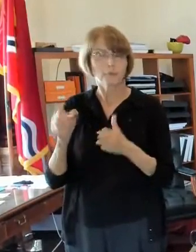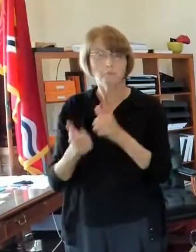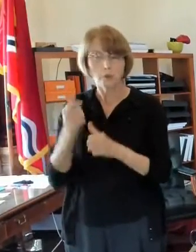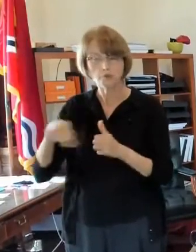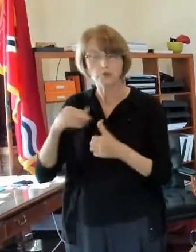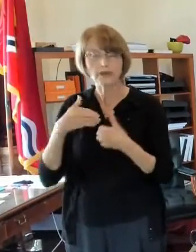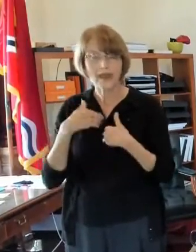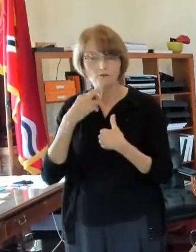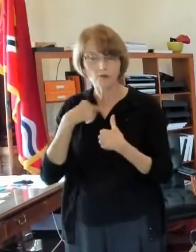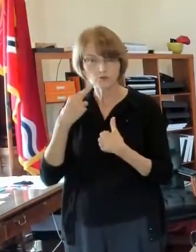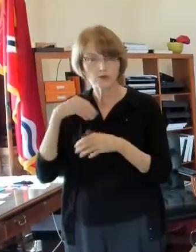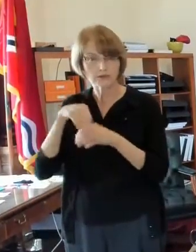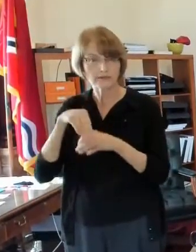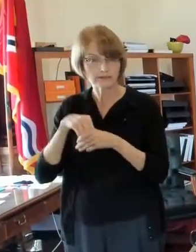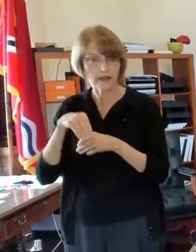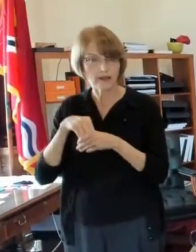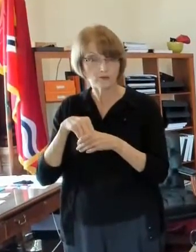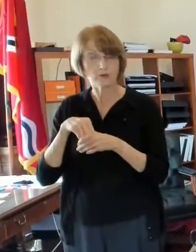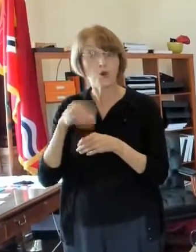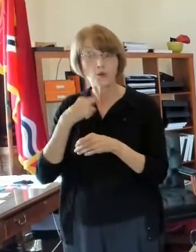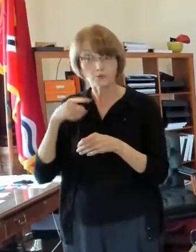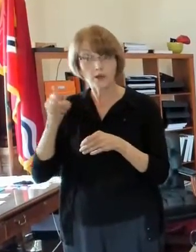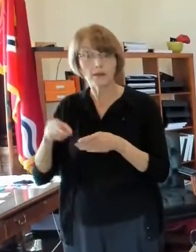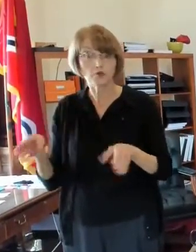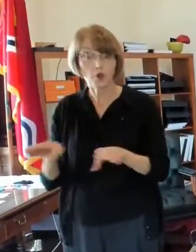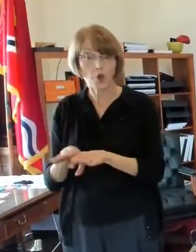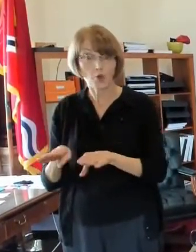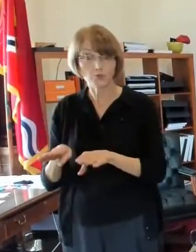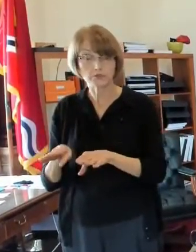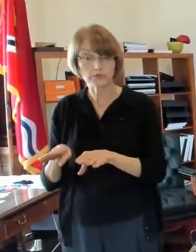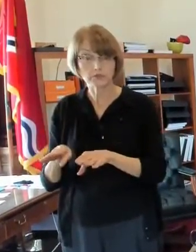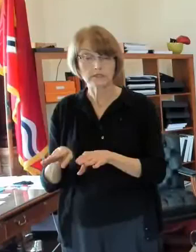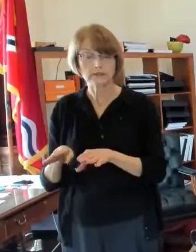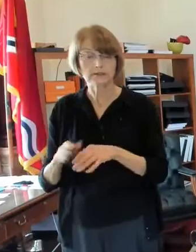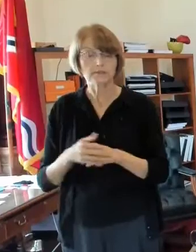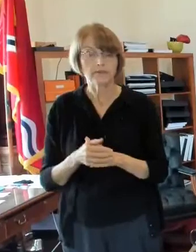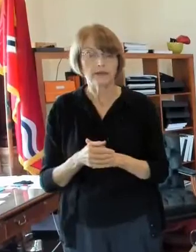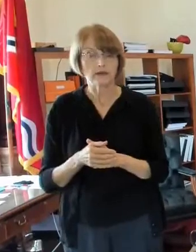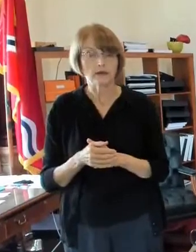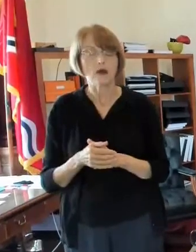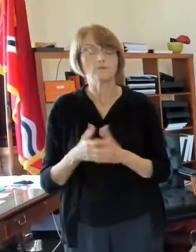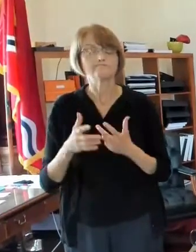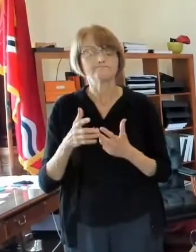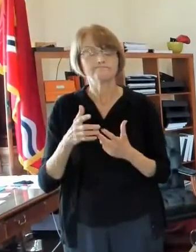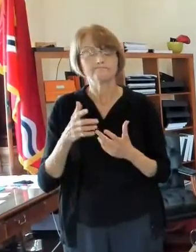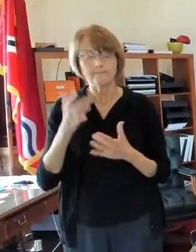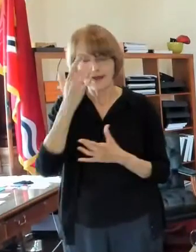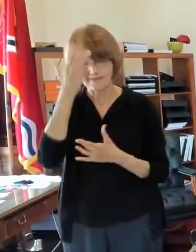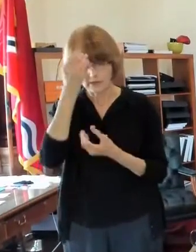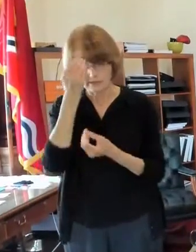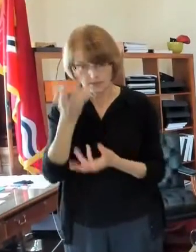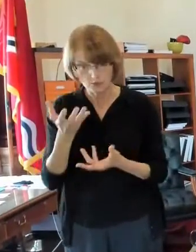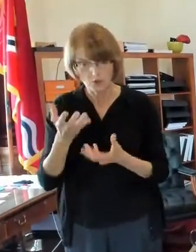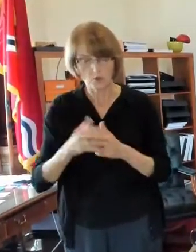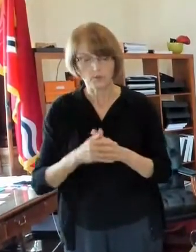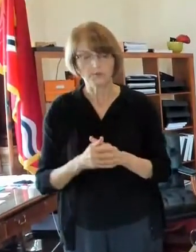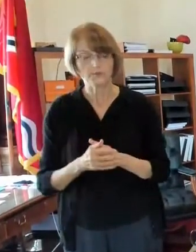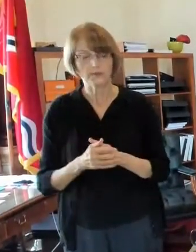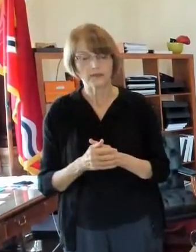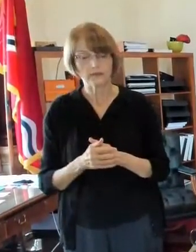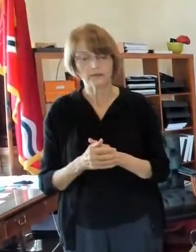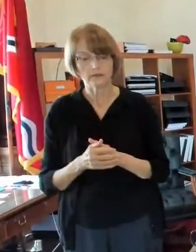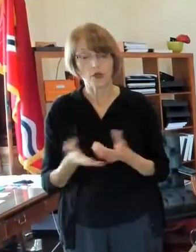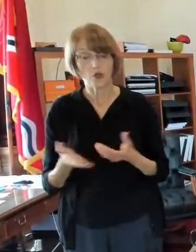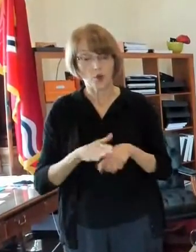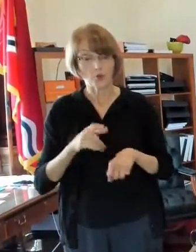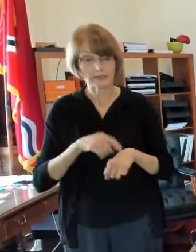that will have to be shutting down the one of the things i failed to mention in addition to the uh closing